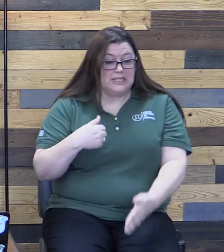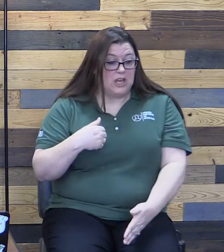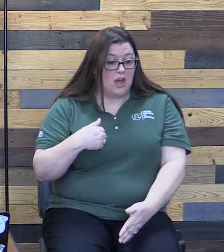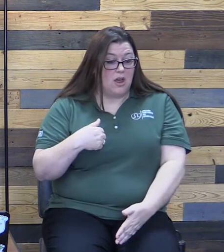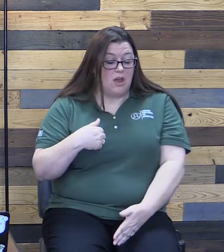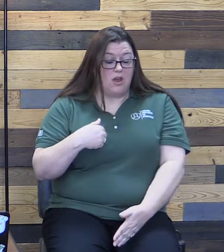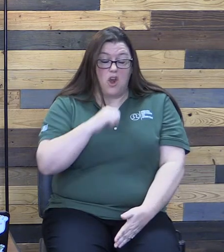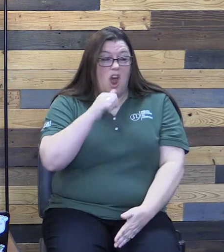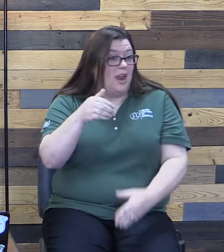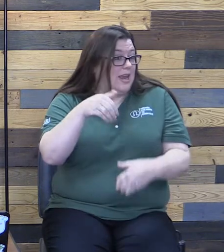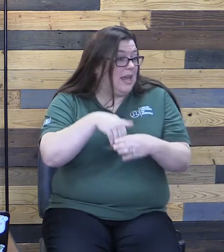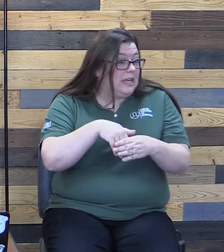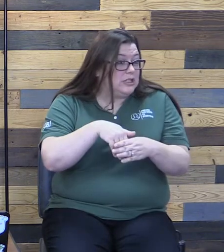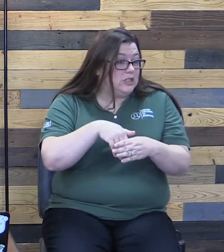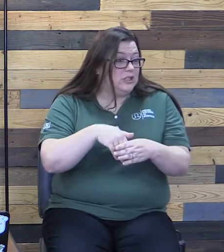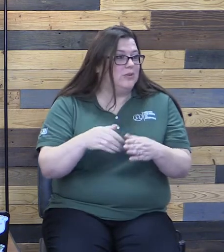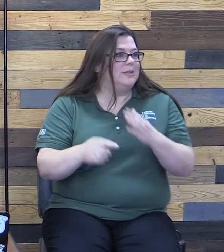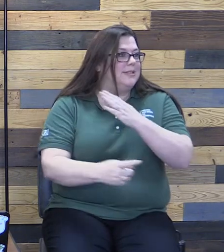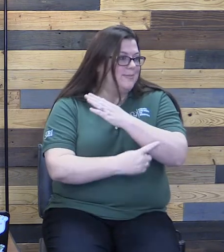deliver us from the evil one.